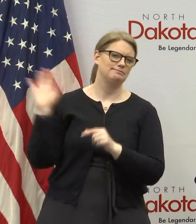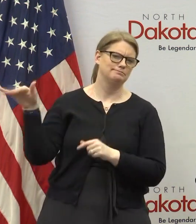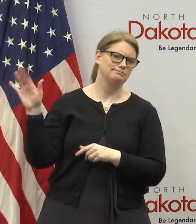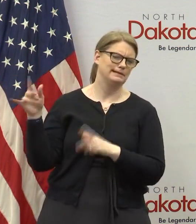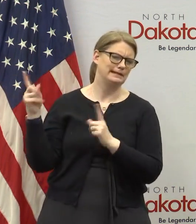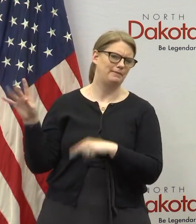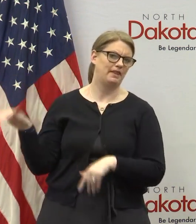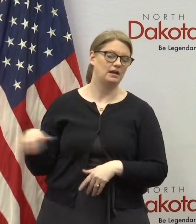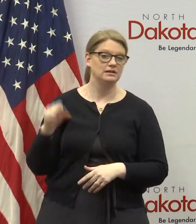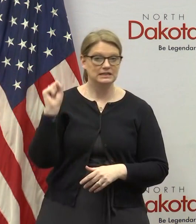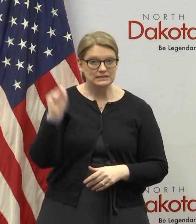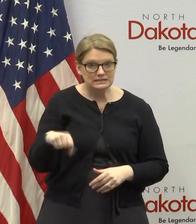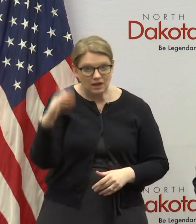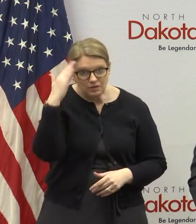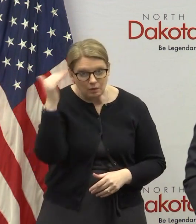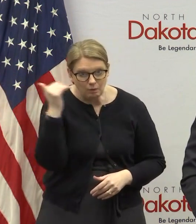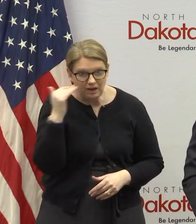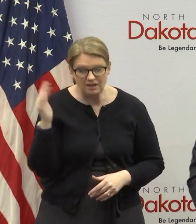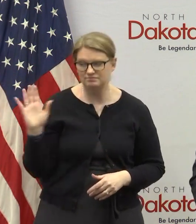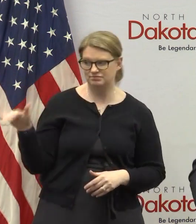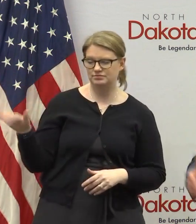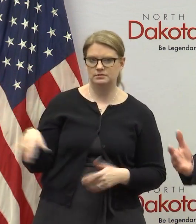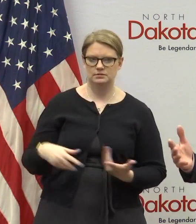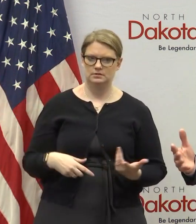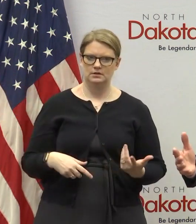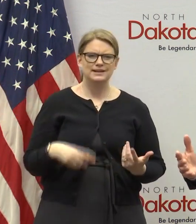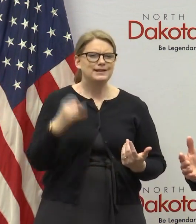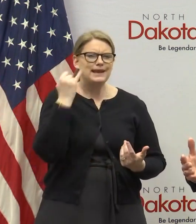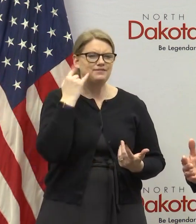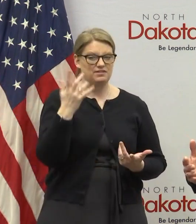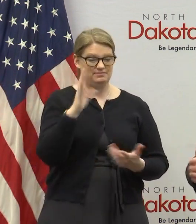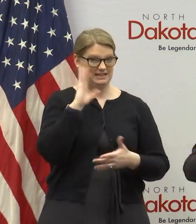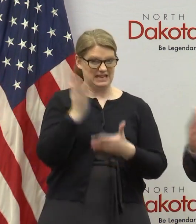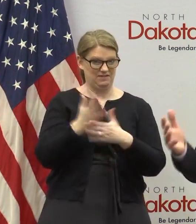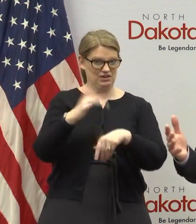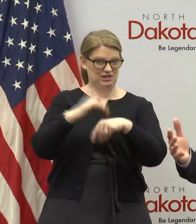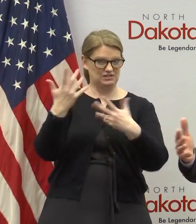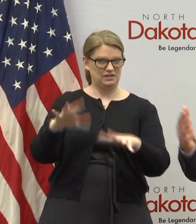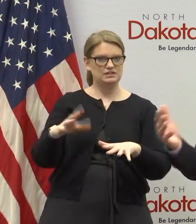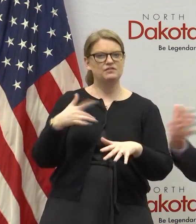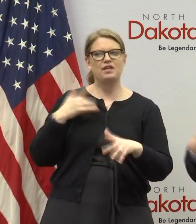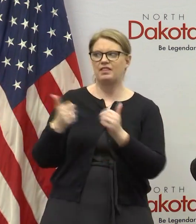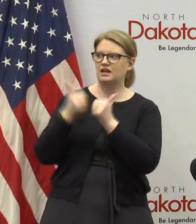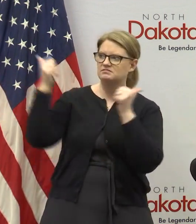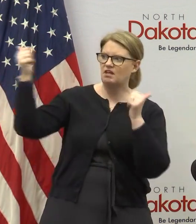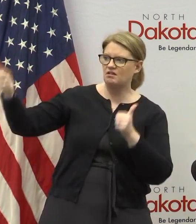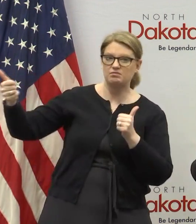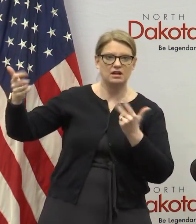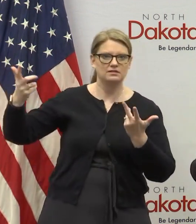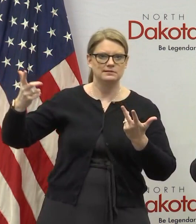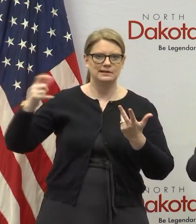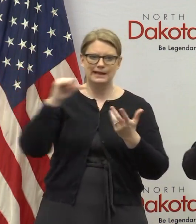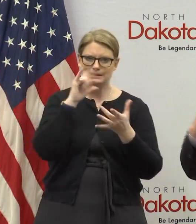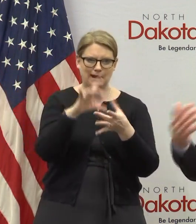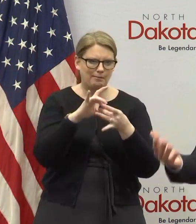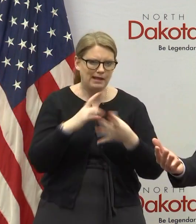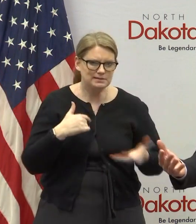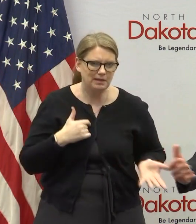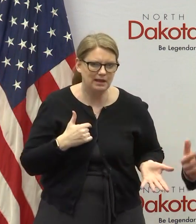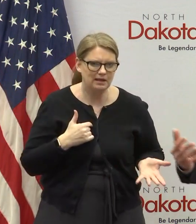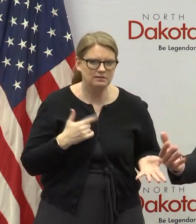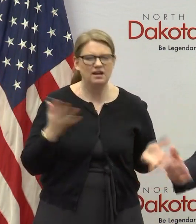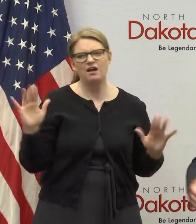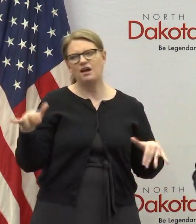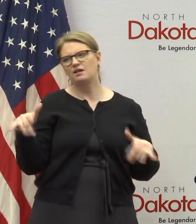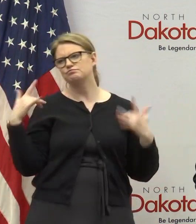that's south korea if you've never been to china or south korea probably seems like some place that's a long ways away and maybe doesn't apply to us and then oh